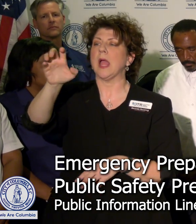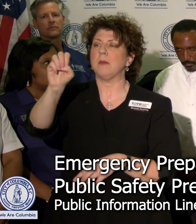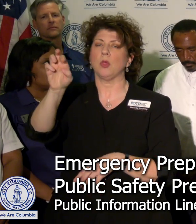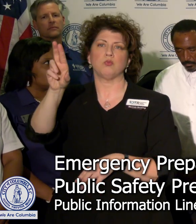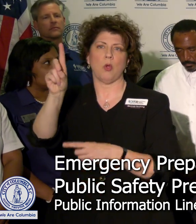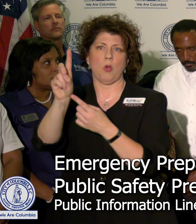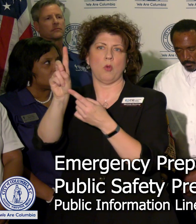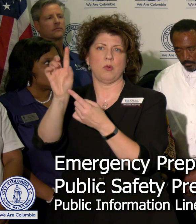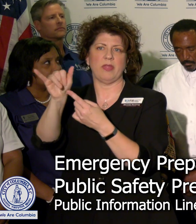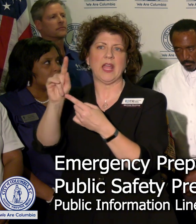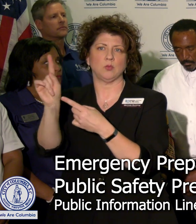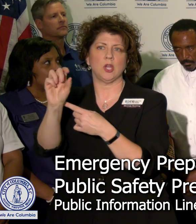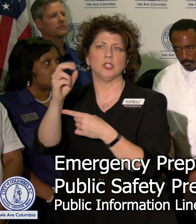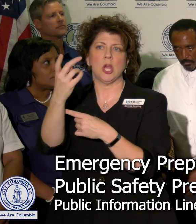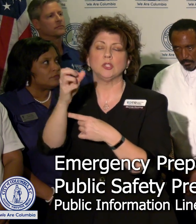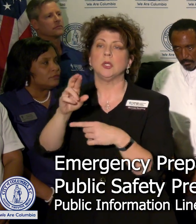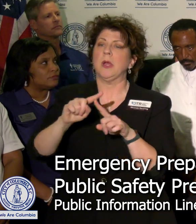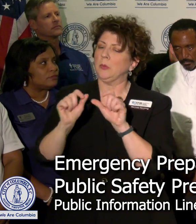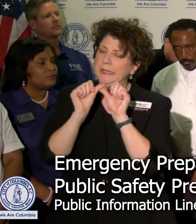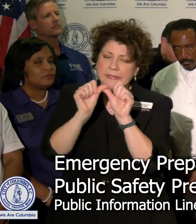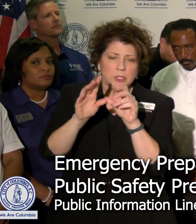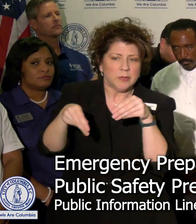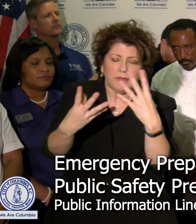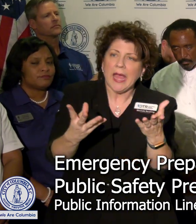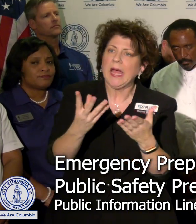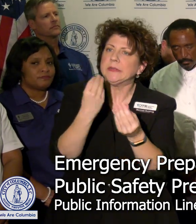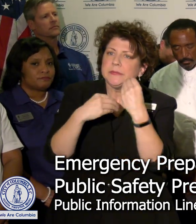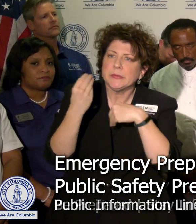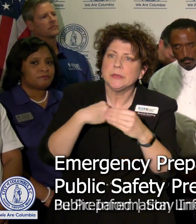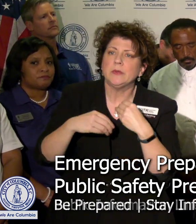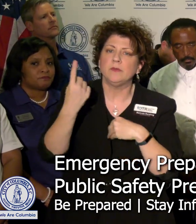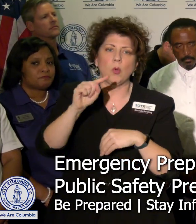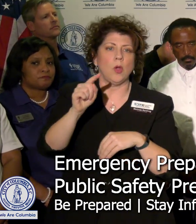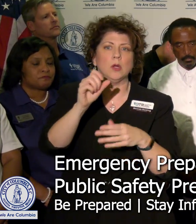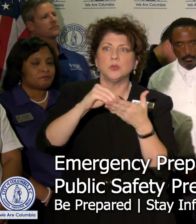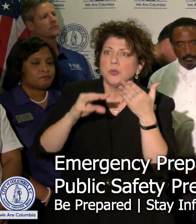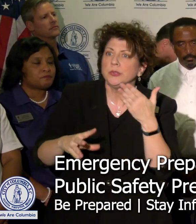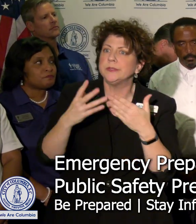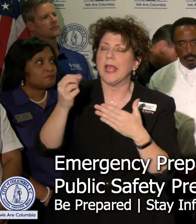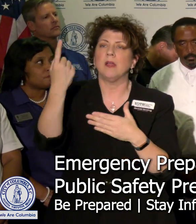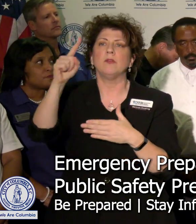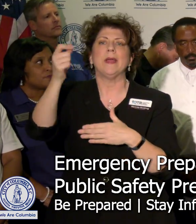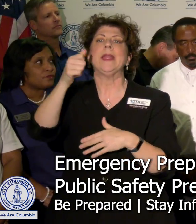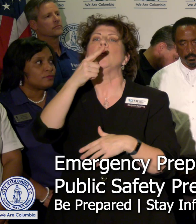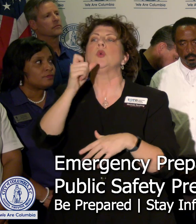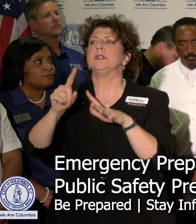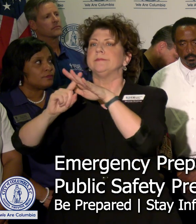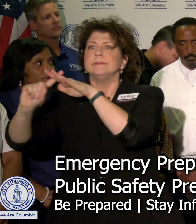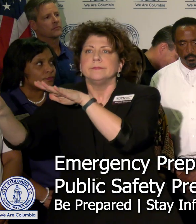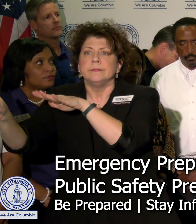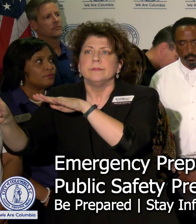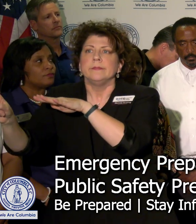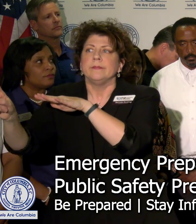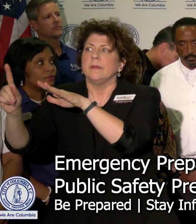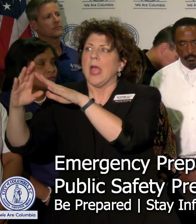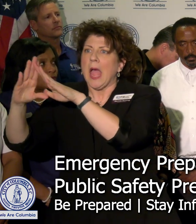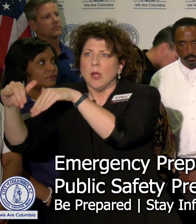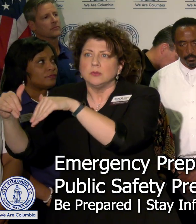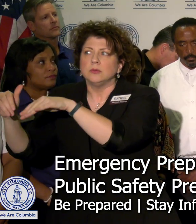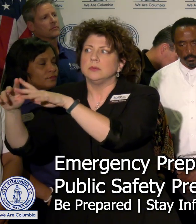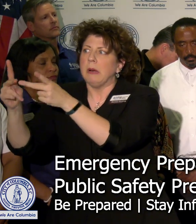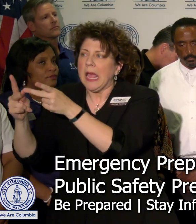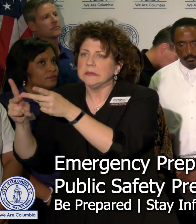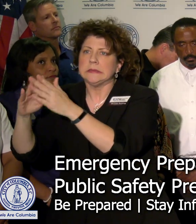to provide lunches for our students as well as meals for those evacuees that are seeking shelter at the Ridgeview